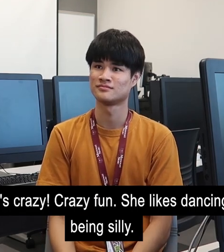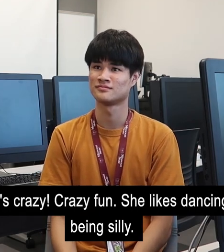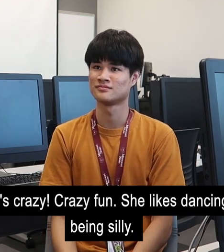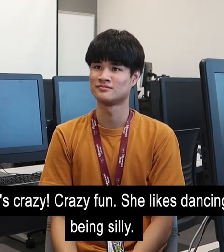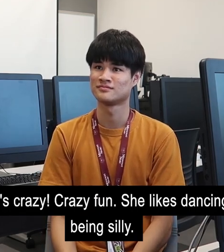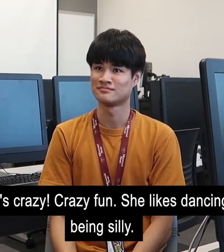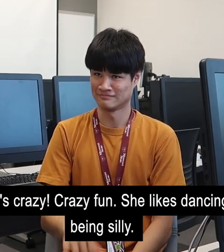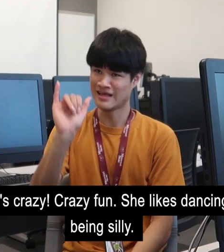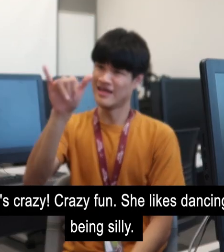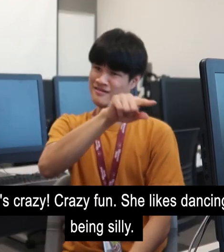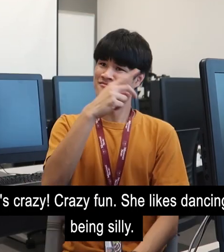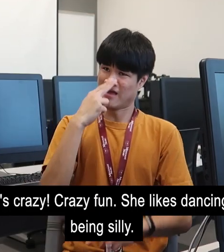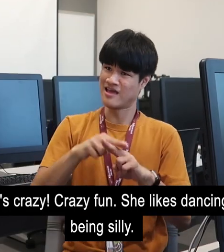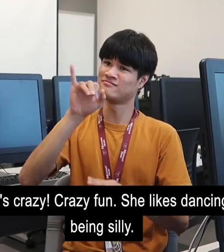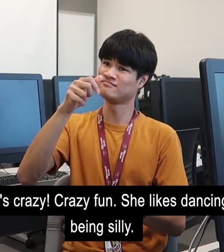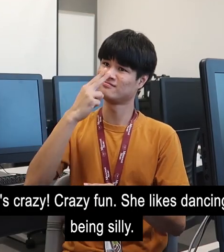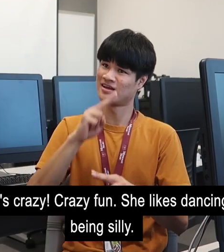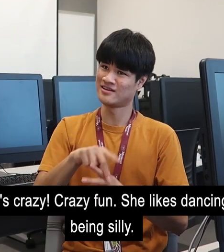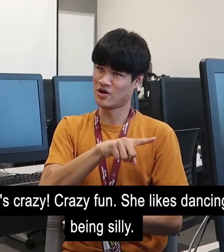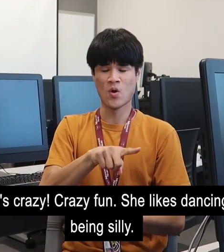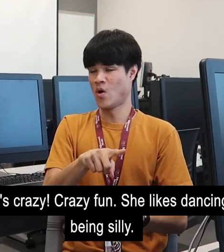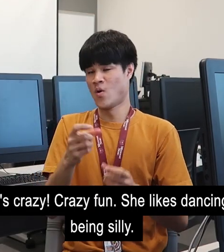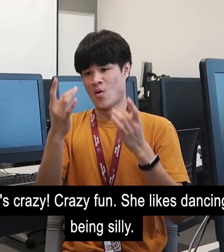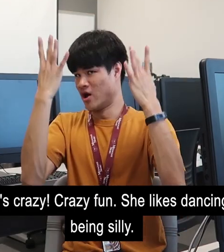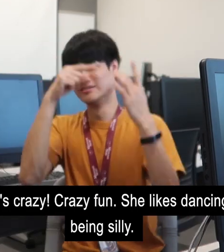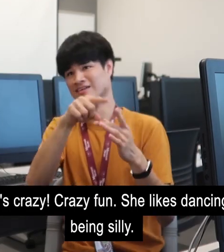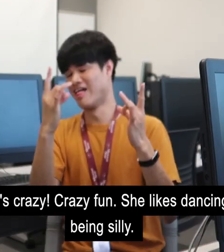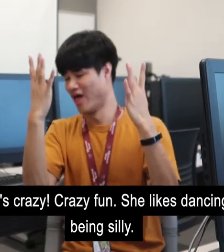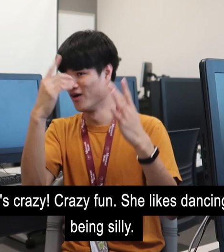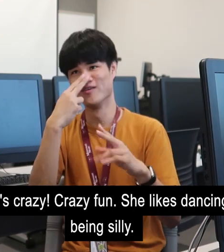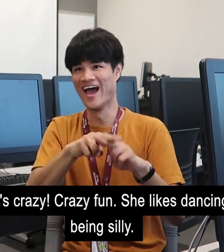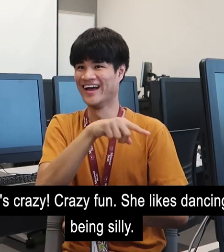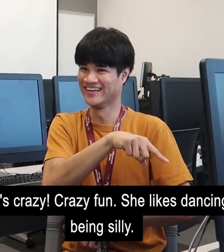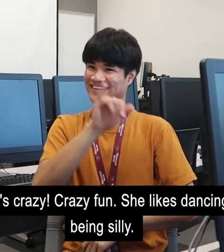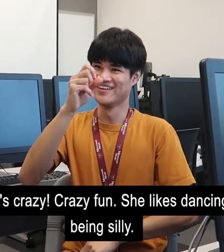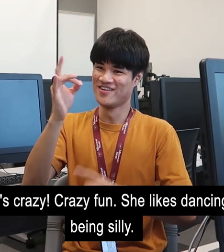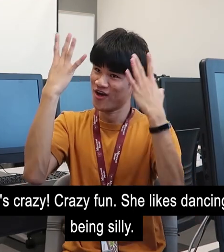Julia is a lot of fun. She's crazy. Crazy fun. She likes dancing and joking around and being silly.